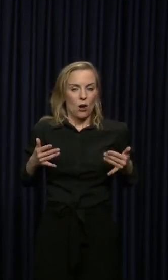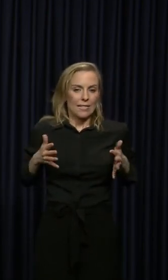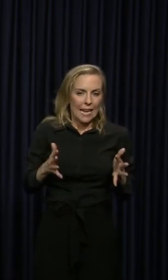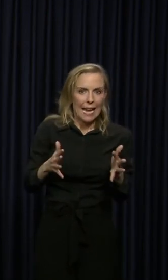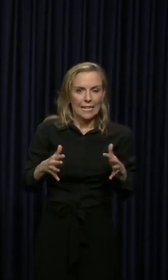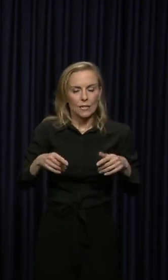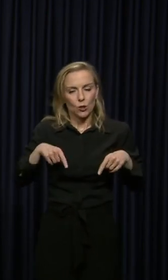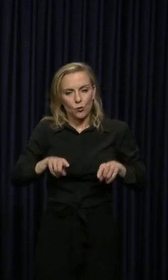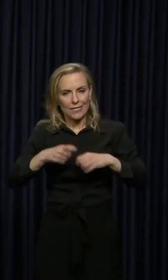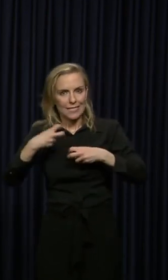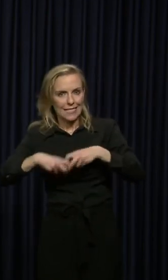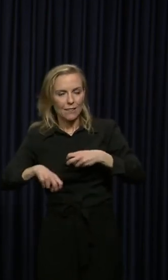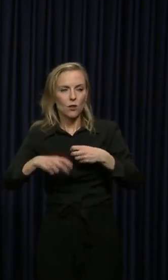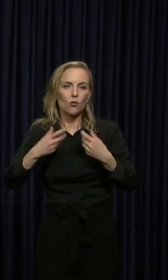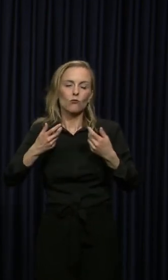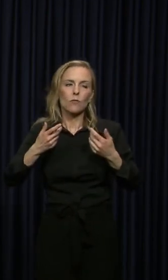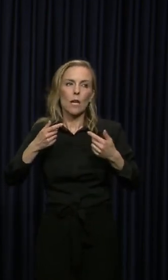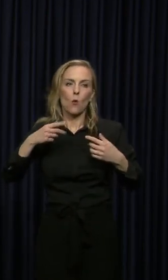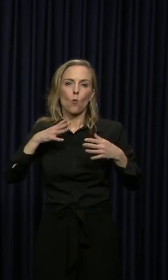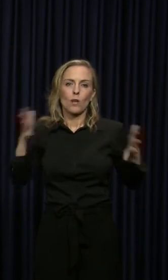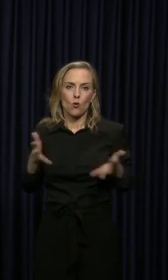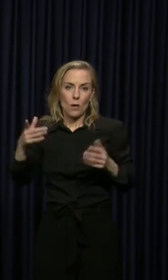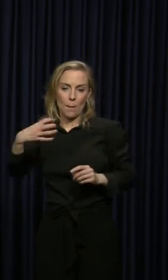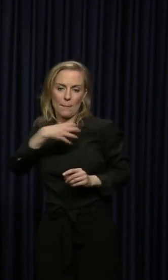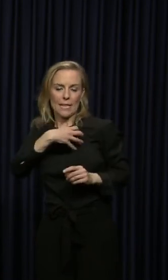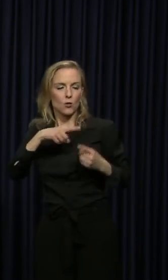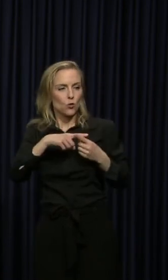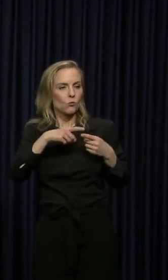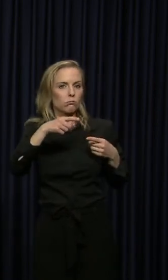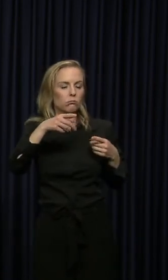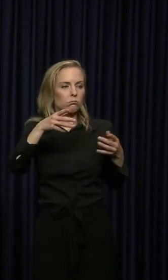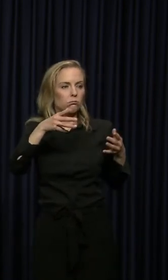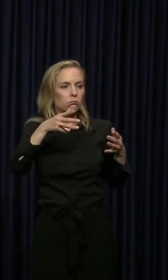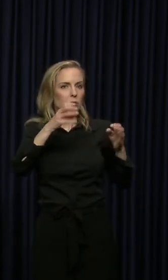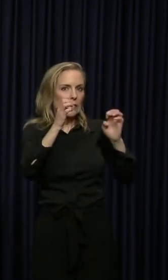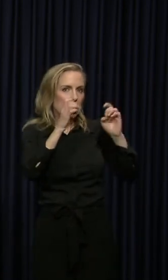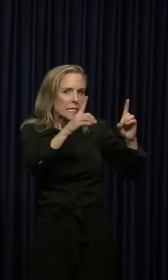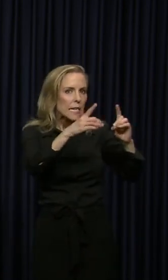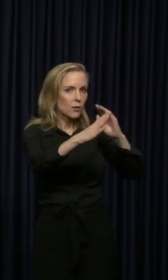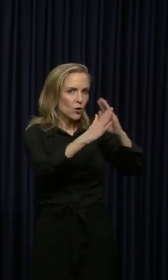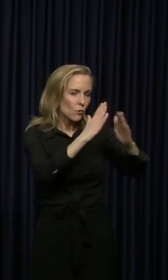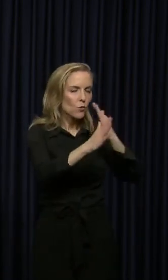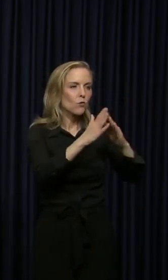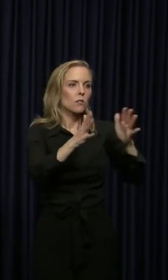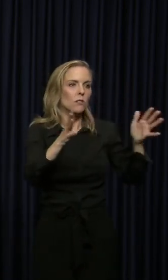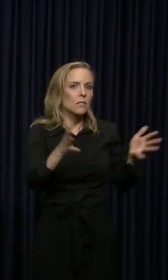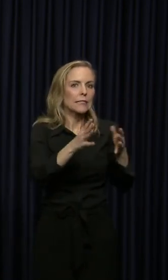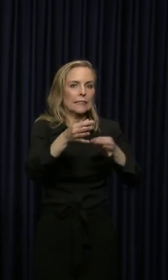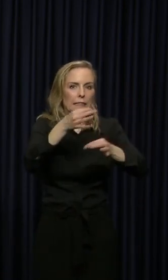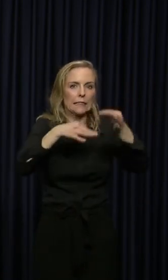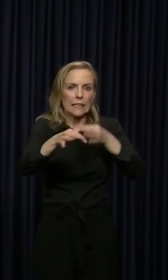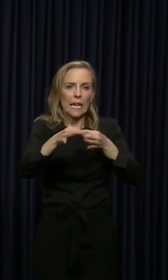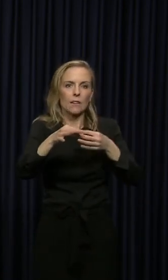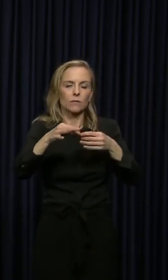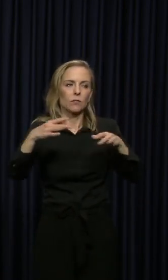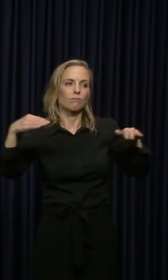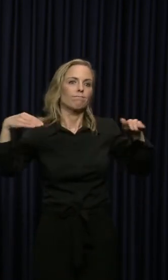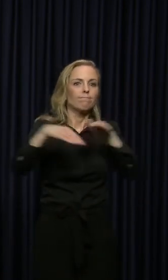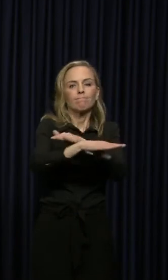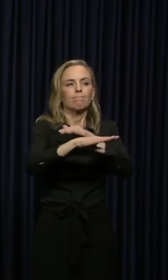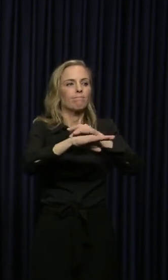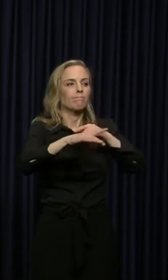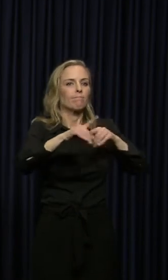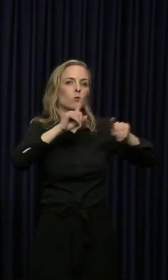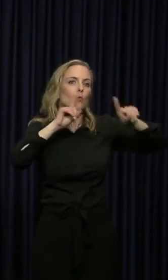rather than go to more extreme measures. But as we continue to move forward and with large crowds,